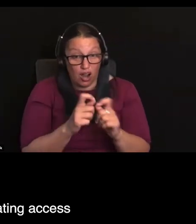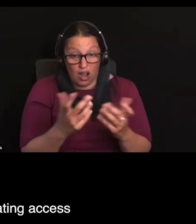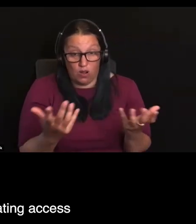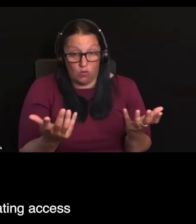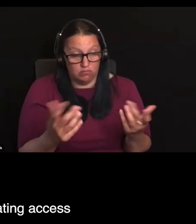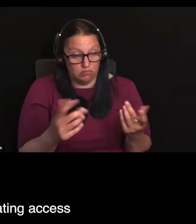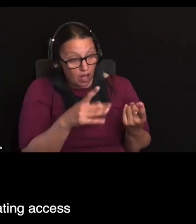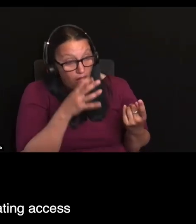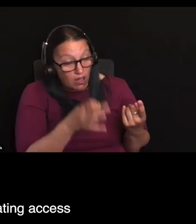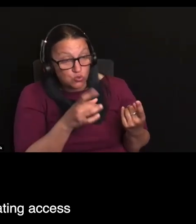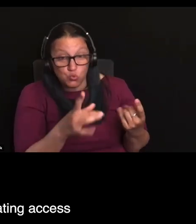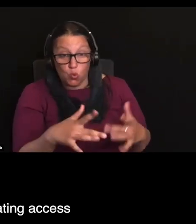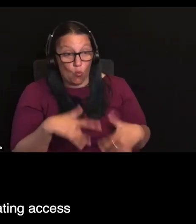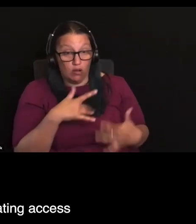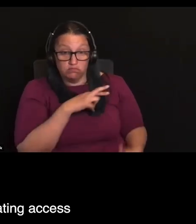met? Are you being, you know,